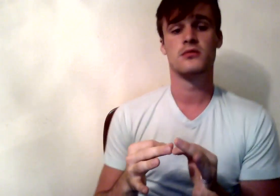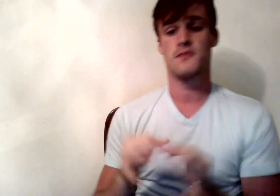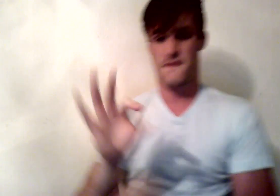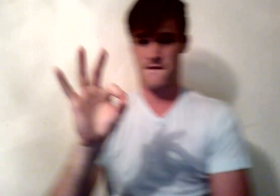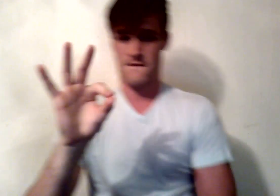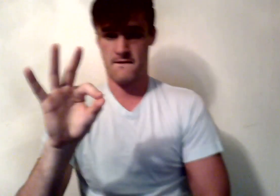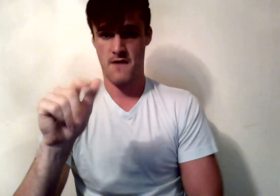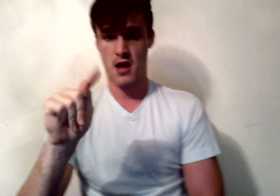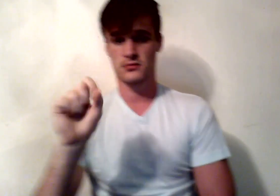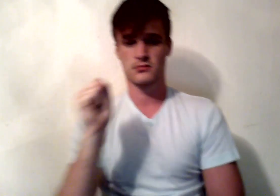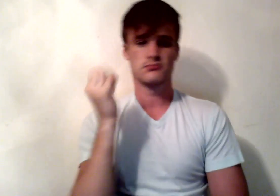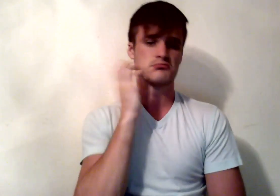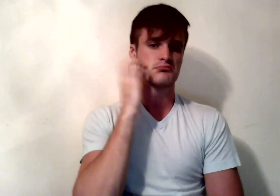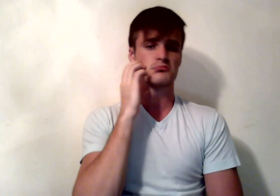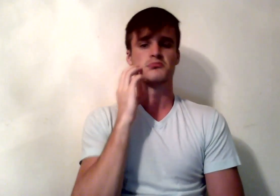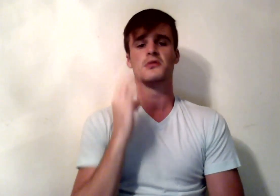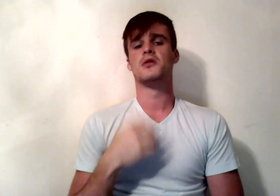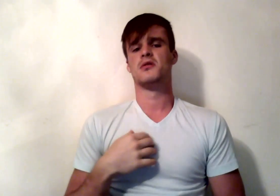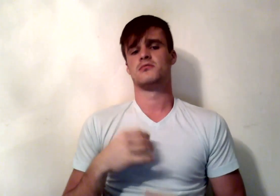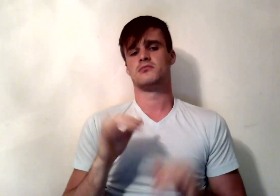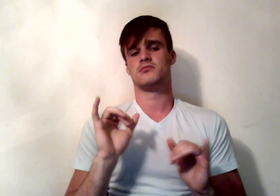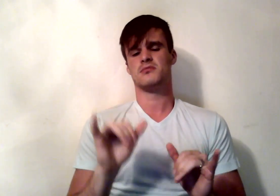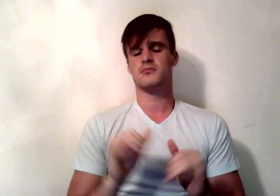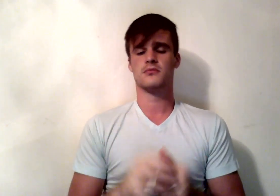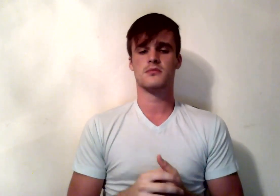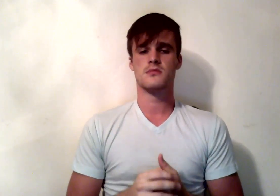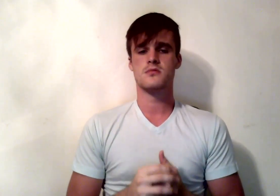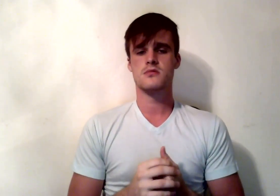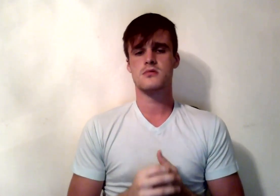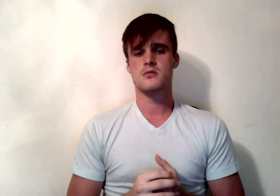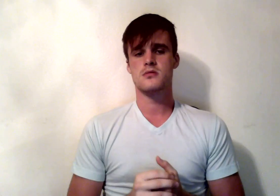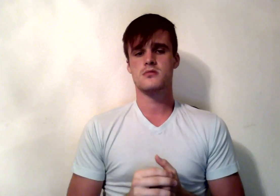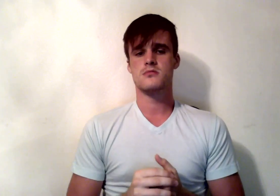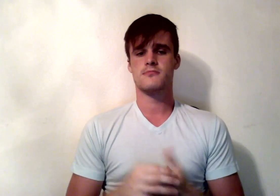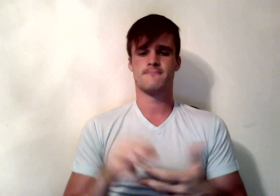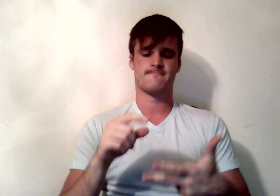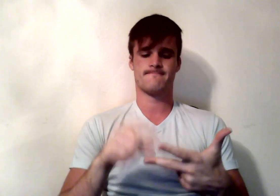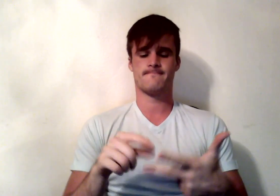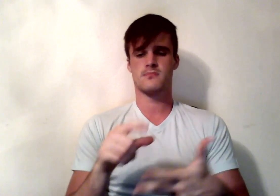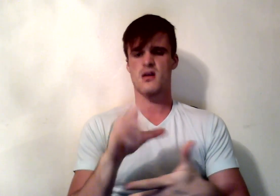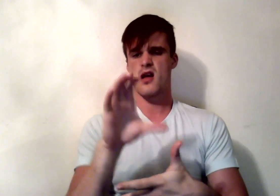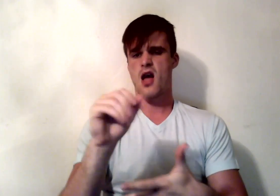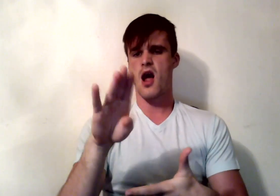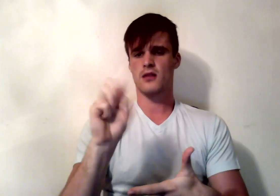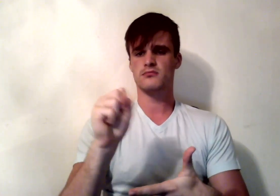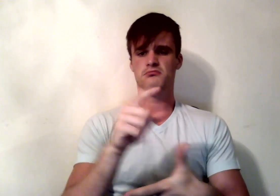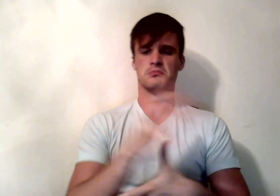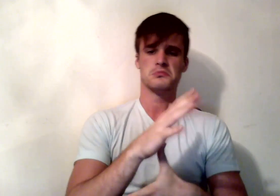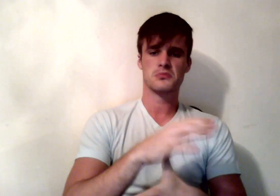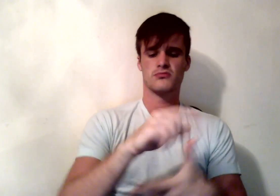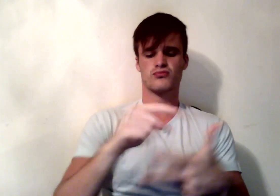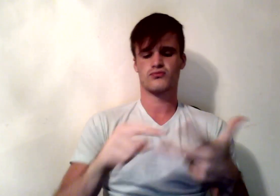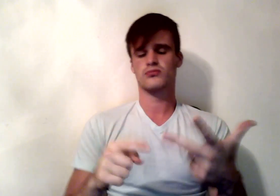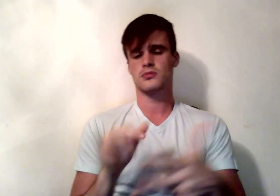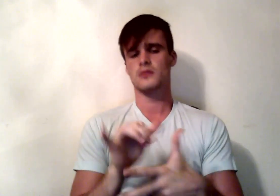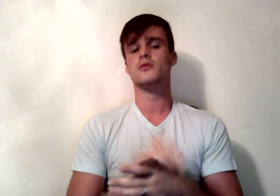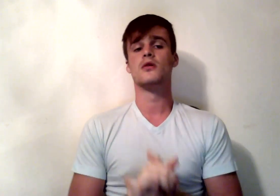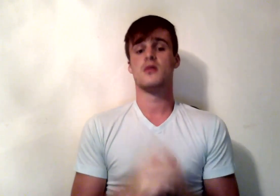Yet, at the beginning of the lesson, I promised to share another substance that can provide your body with calories. That substance is